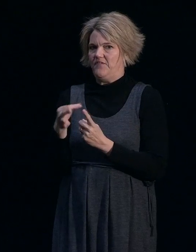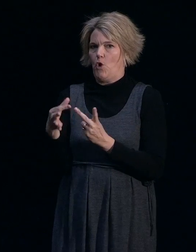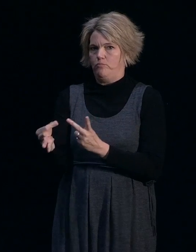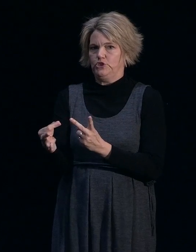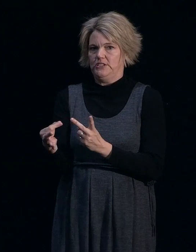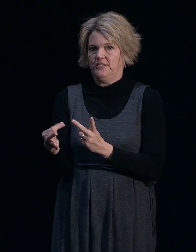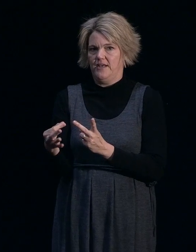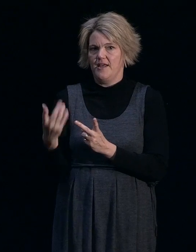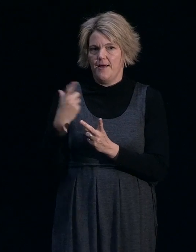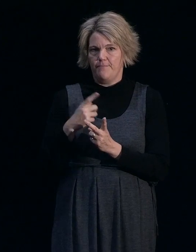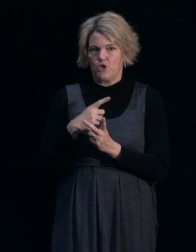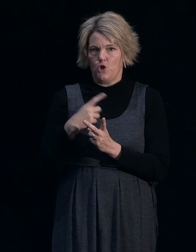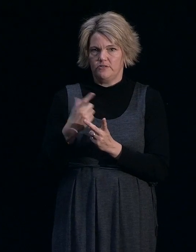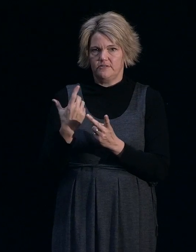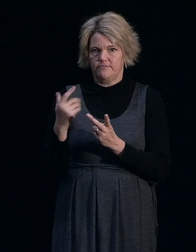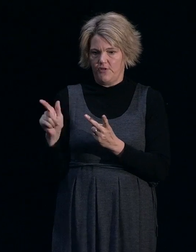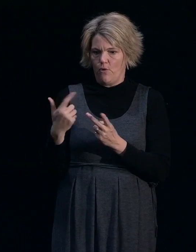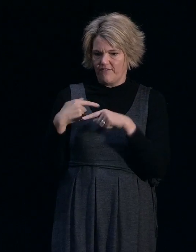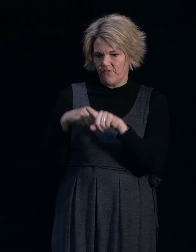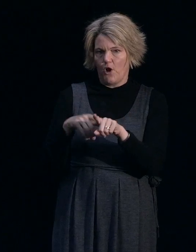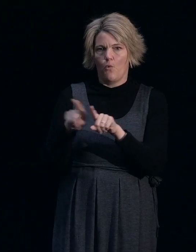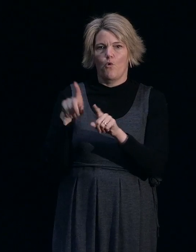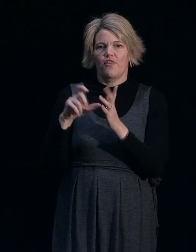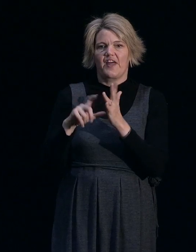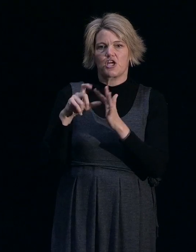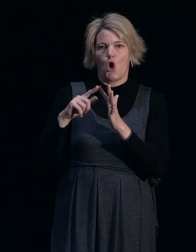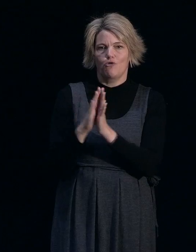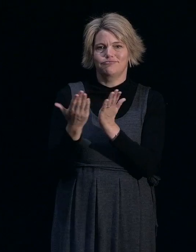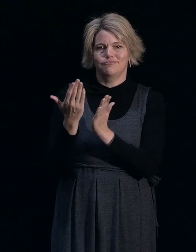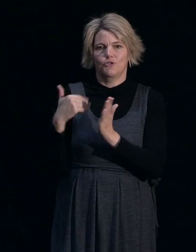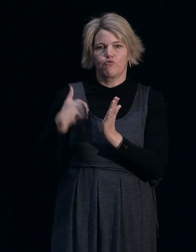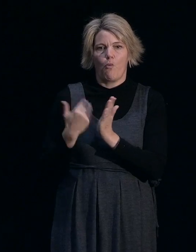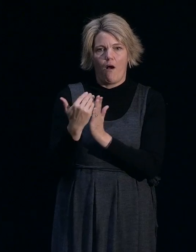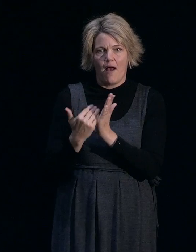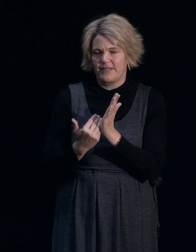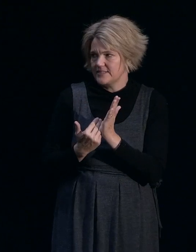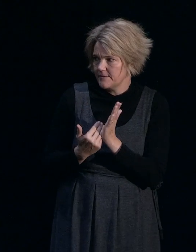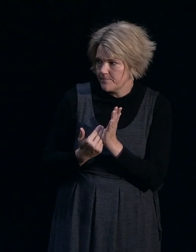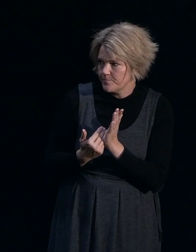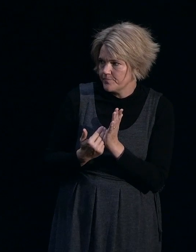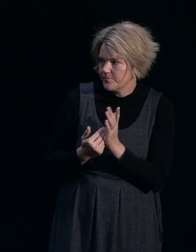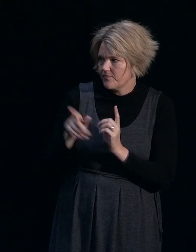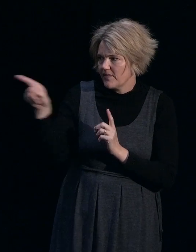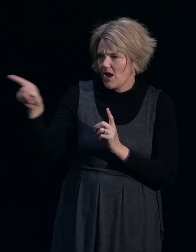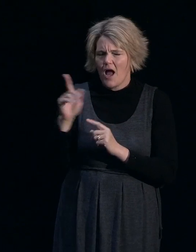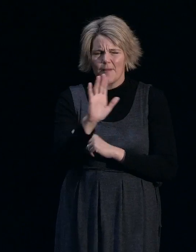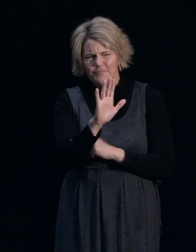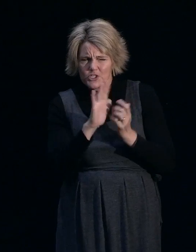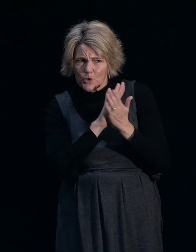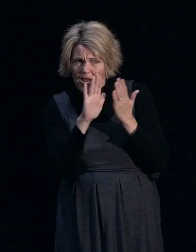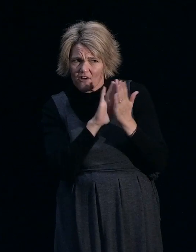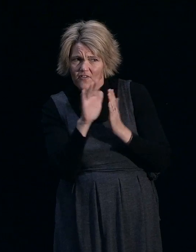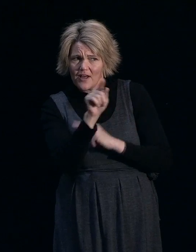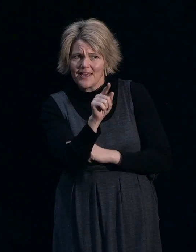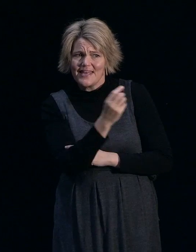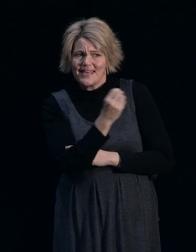managed repair, it will have to meet all of the code and requirements. Yeah. Just to clarify though, any building consent has to